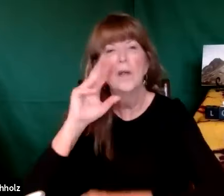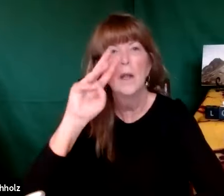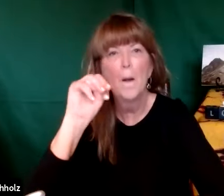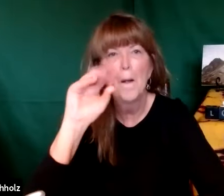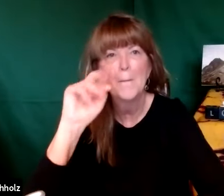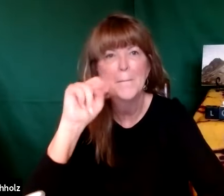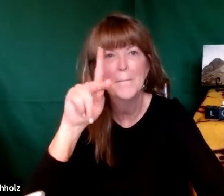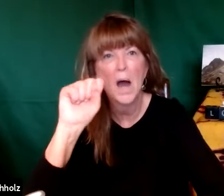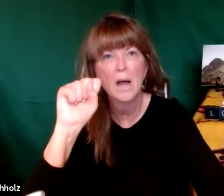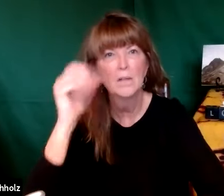sheer silence